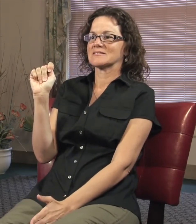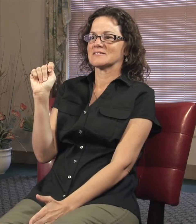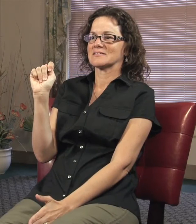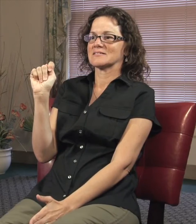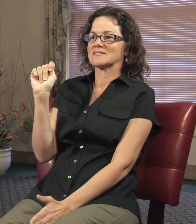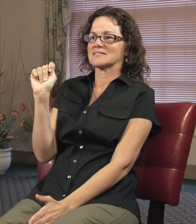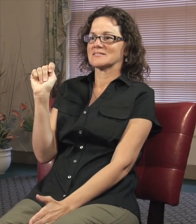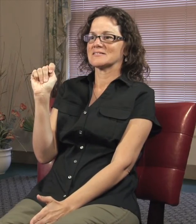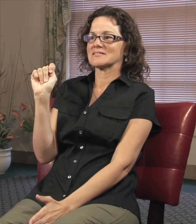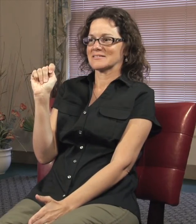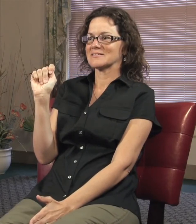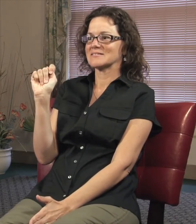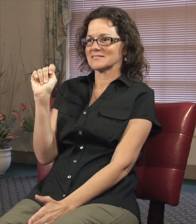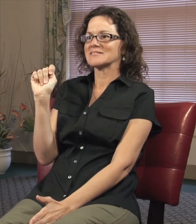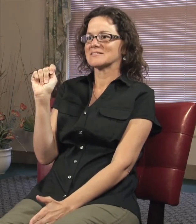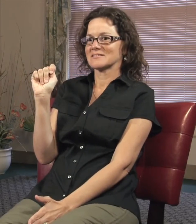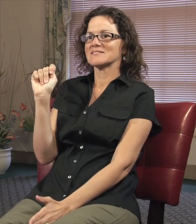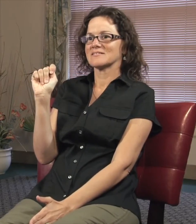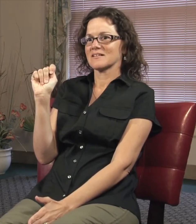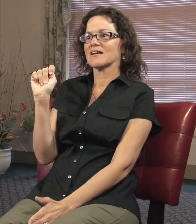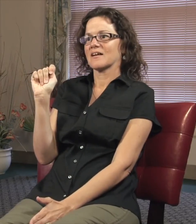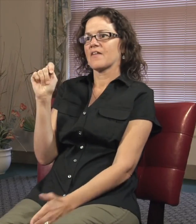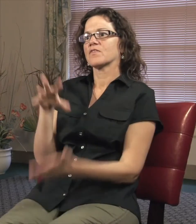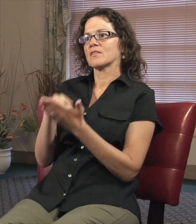have learned about DBT, dialectic behavior therapy.